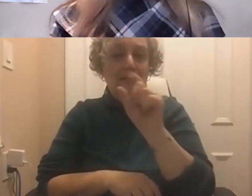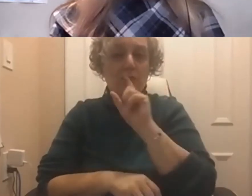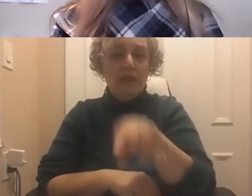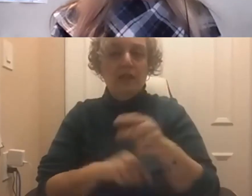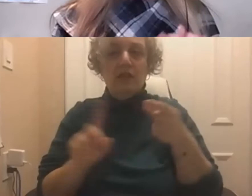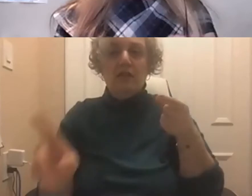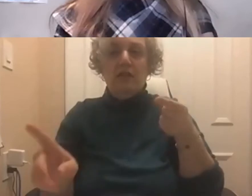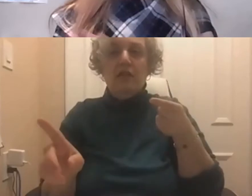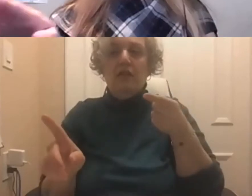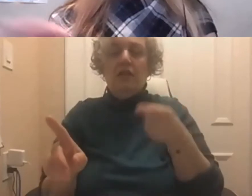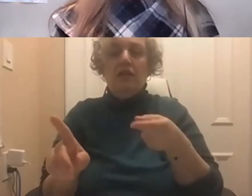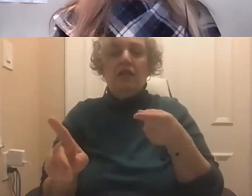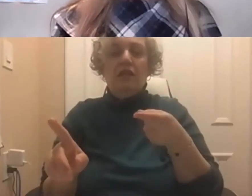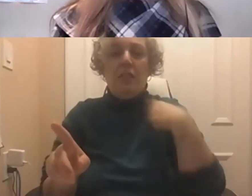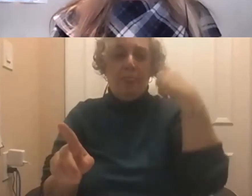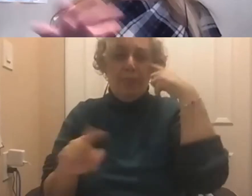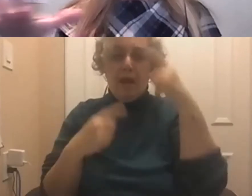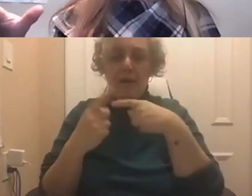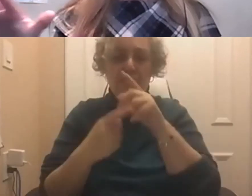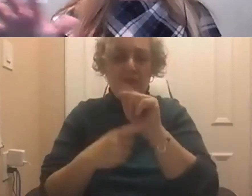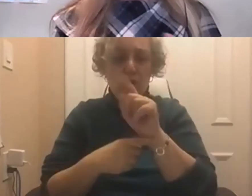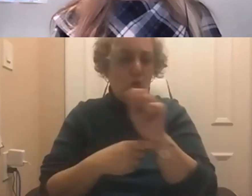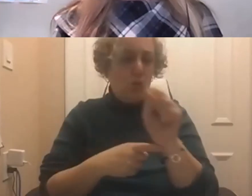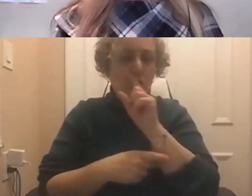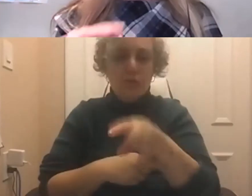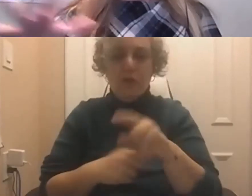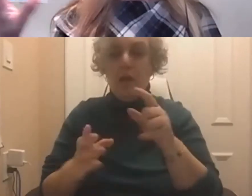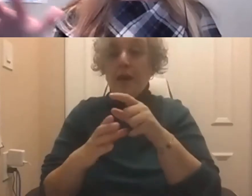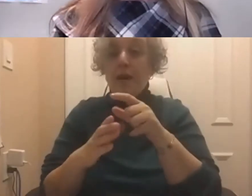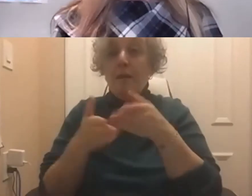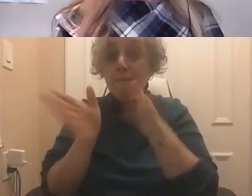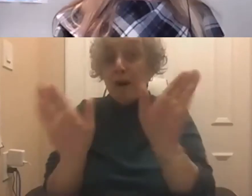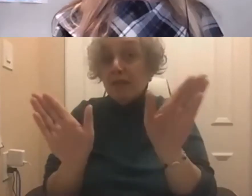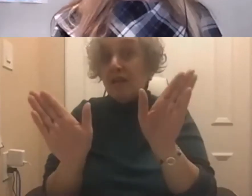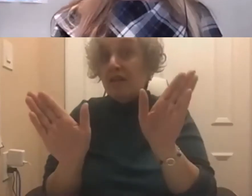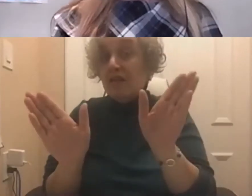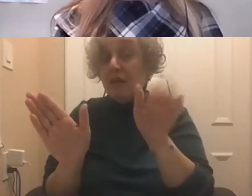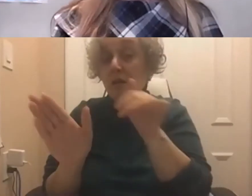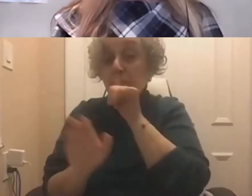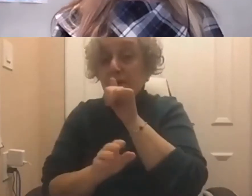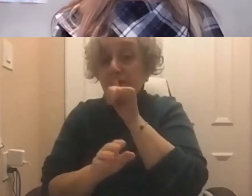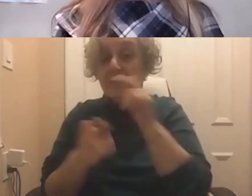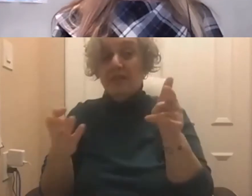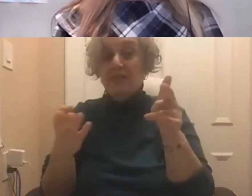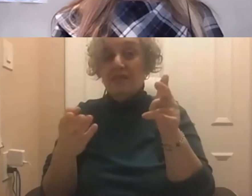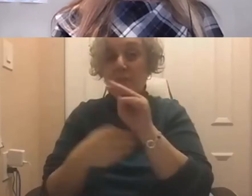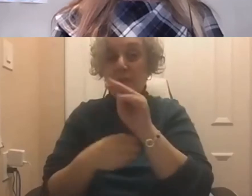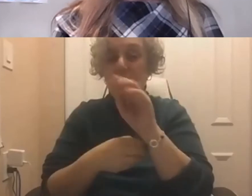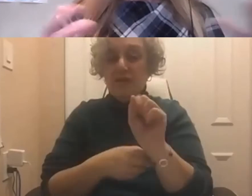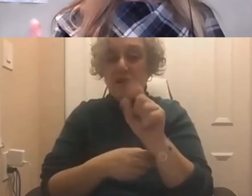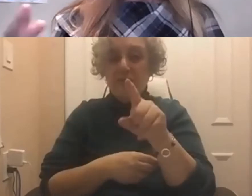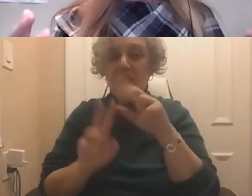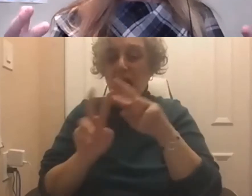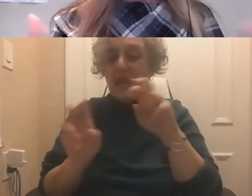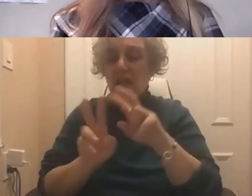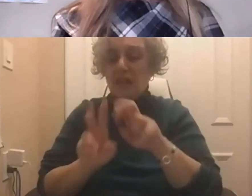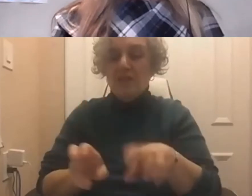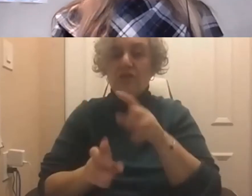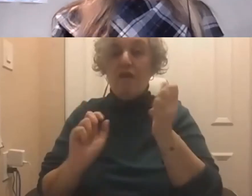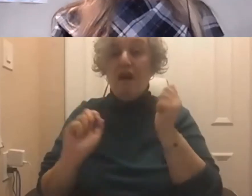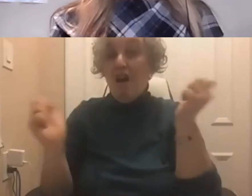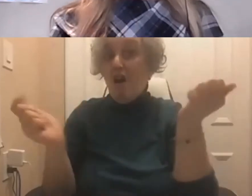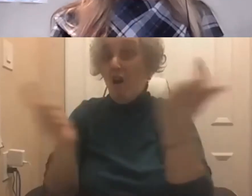you know, I don't know the split between what's public and what's private in the Microsoft Analytics space. But we all understand